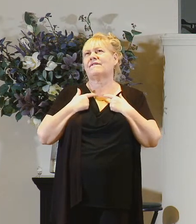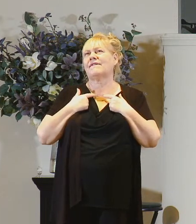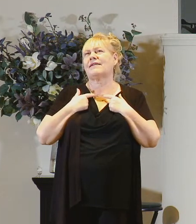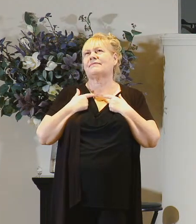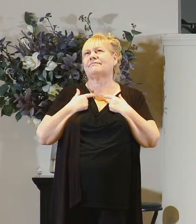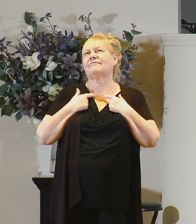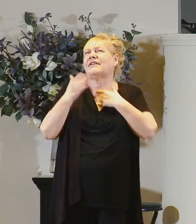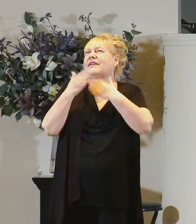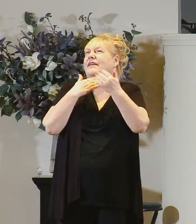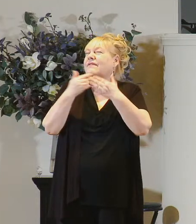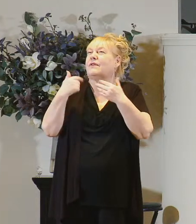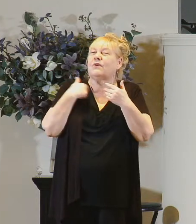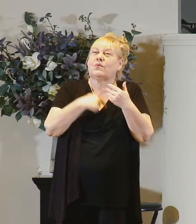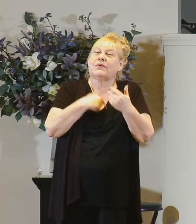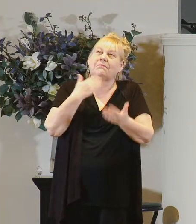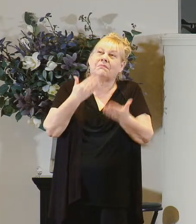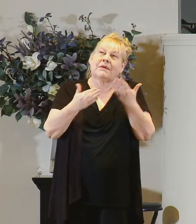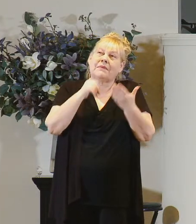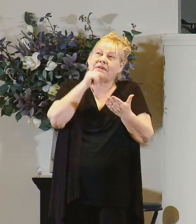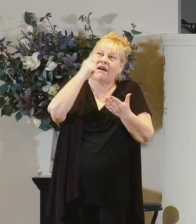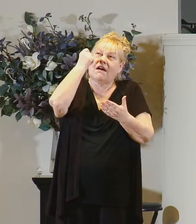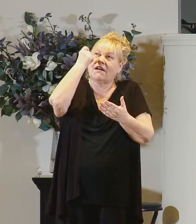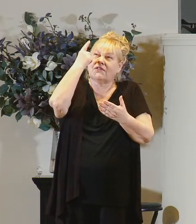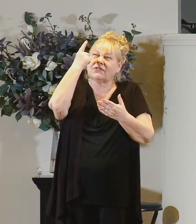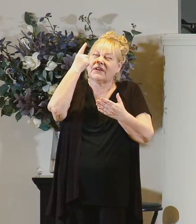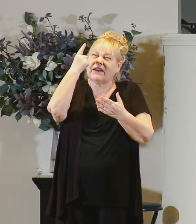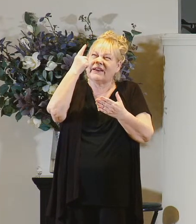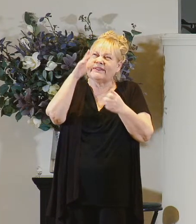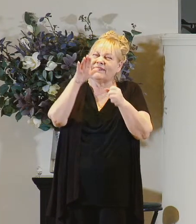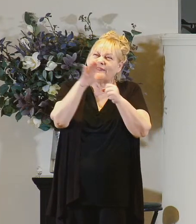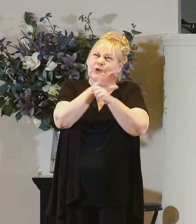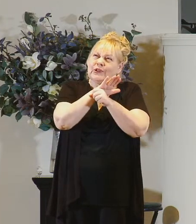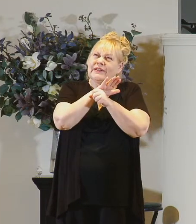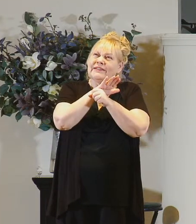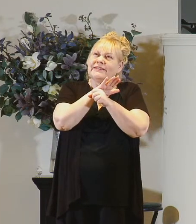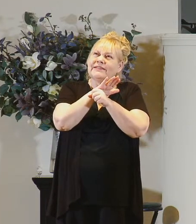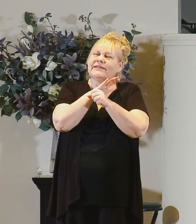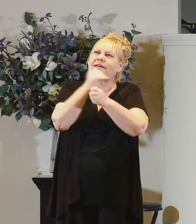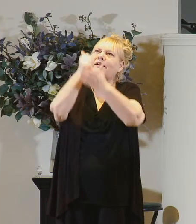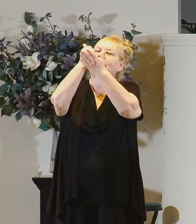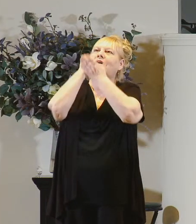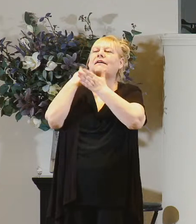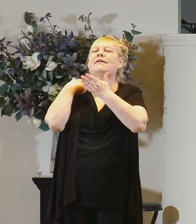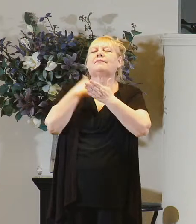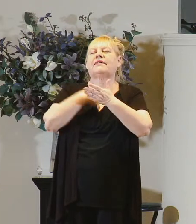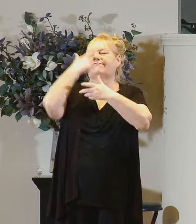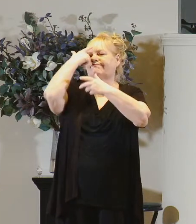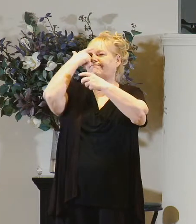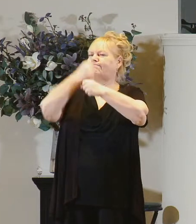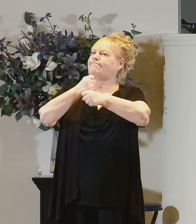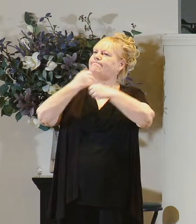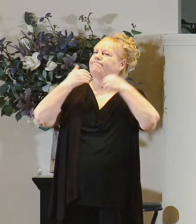and even though we may not understand that fully help us to trust it